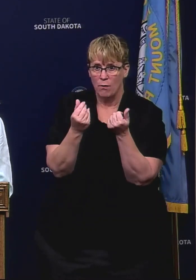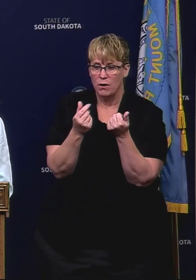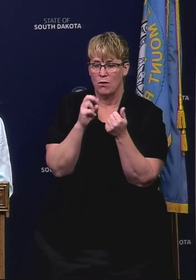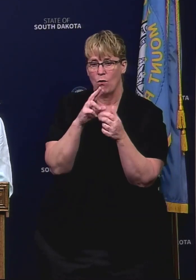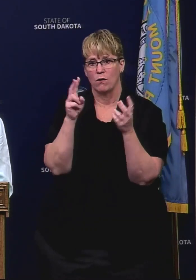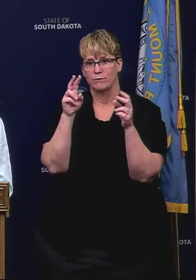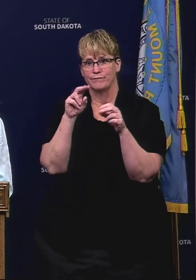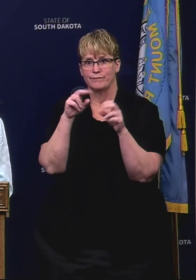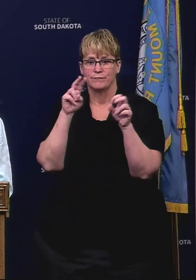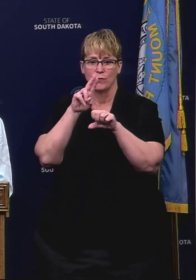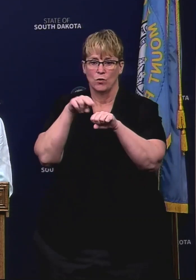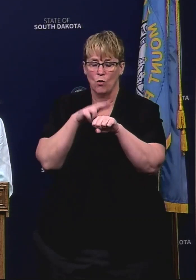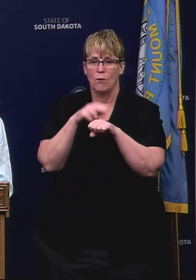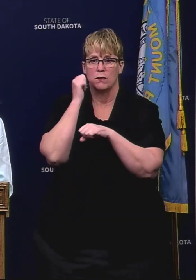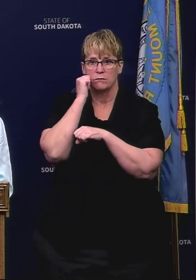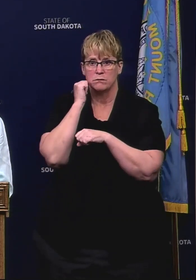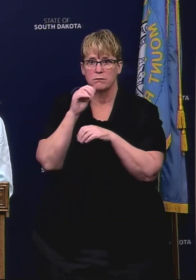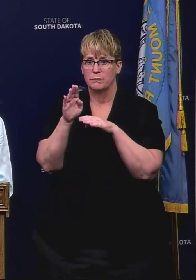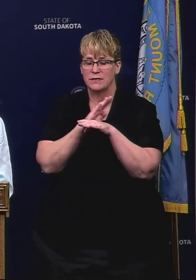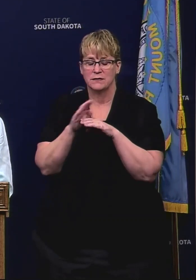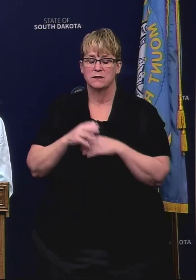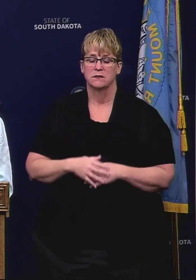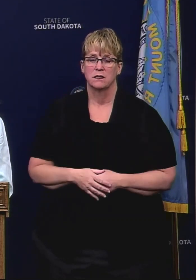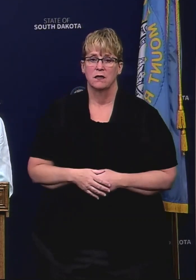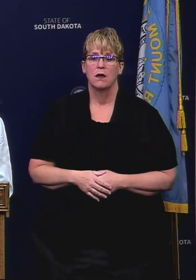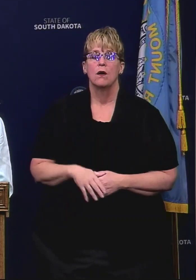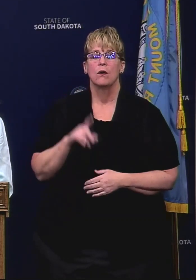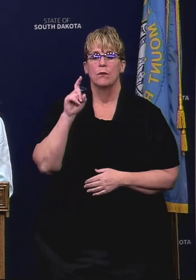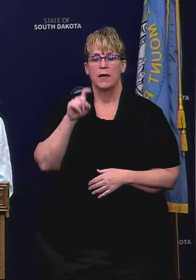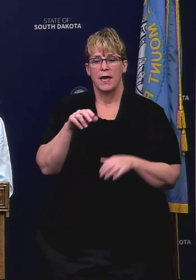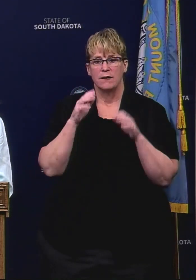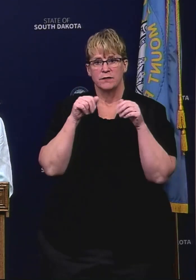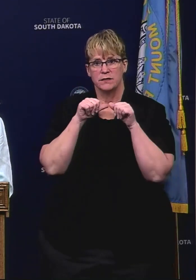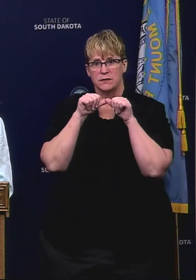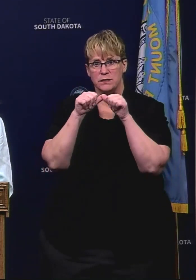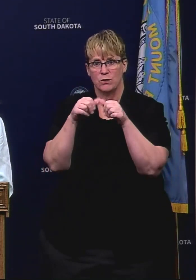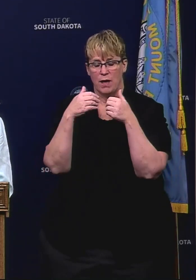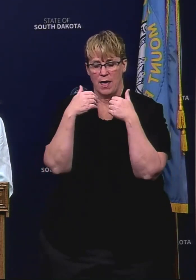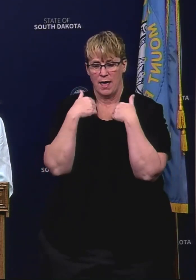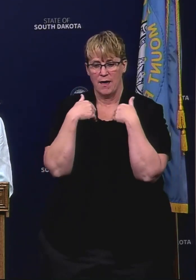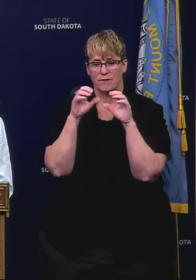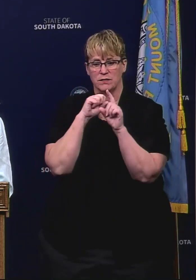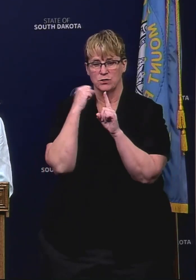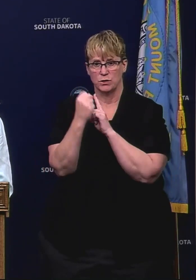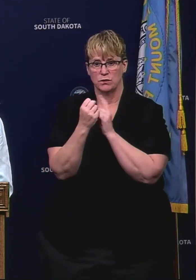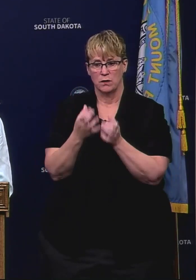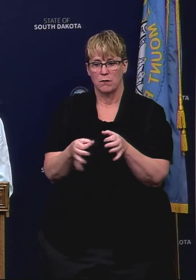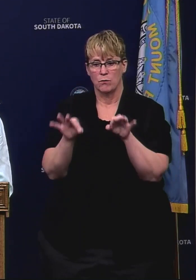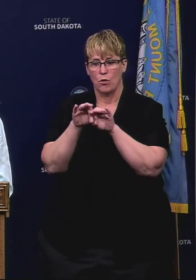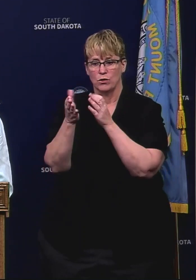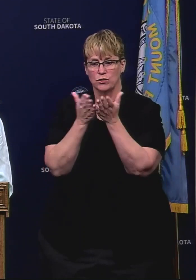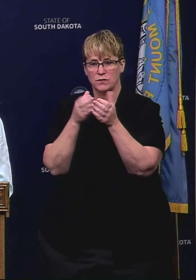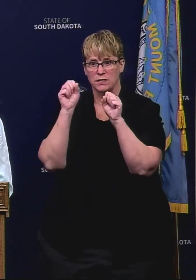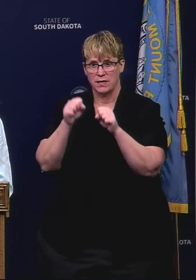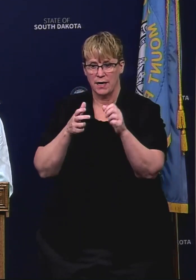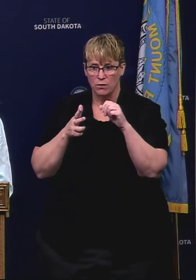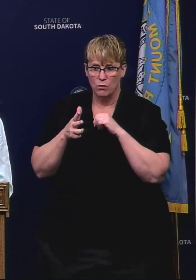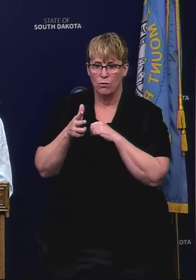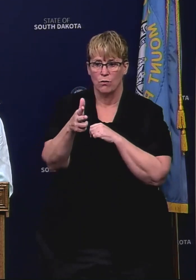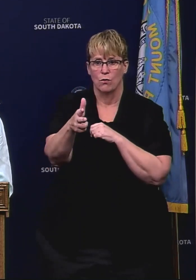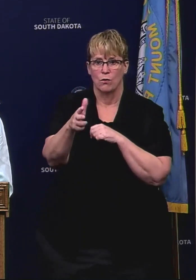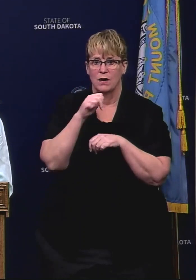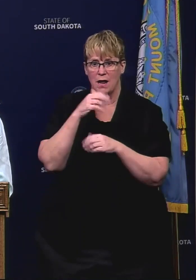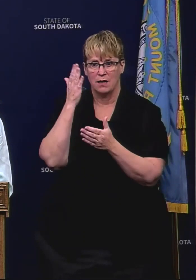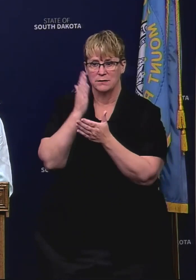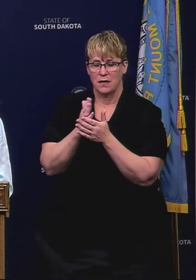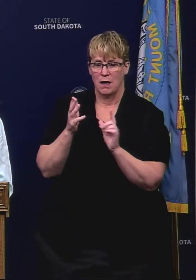to do normal day-to-day business we have to continue to facilitate a situation where essential services can get through and